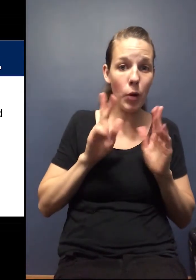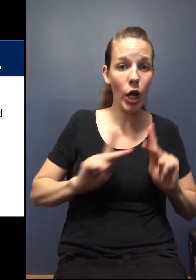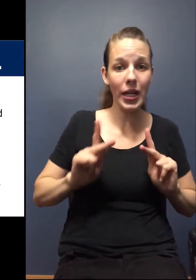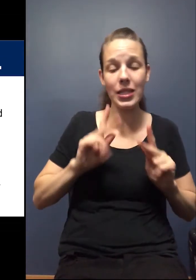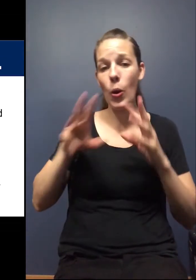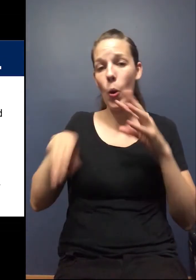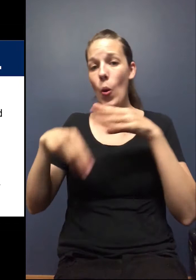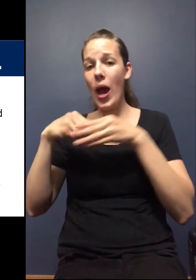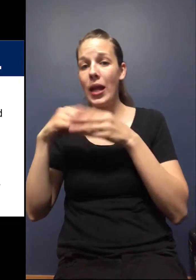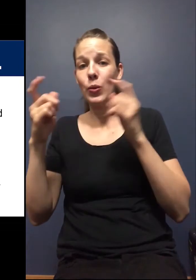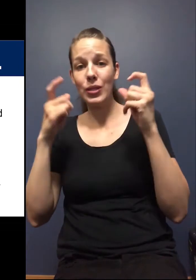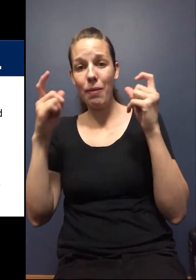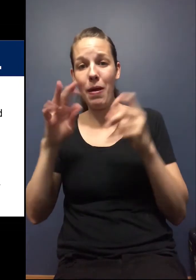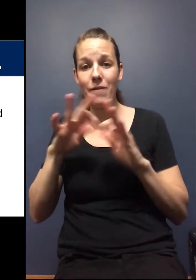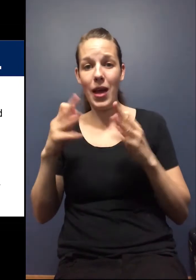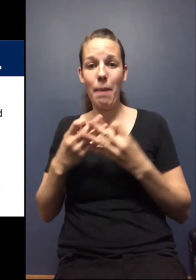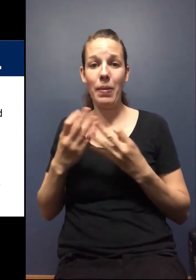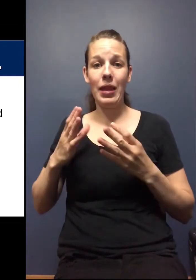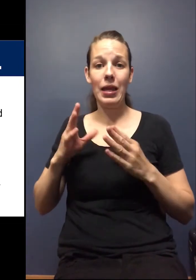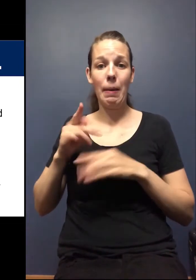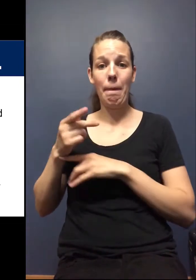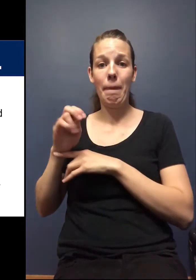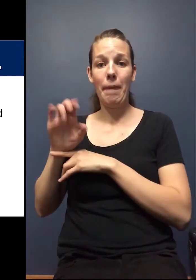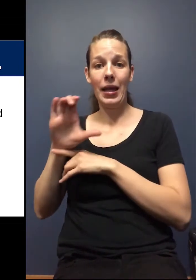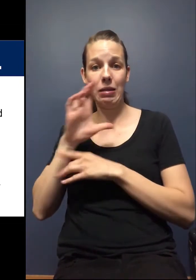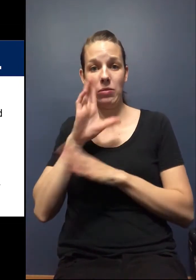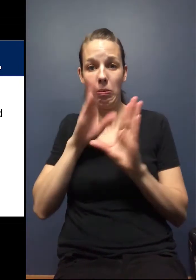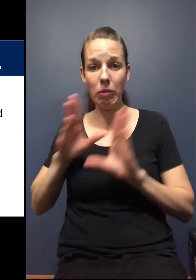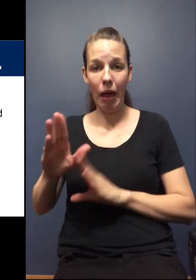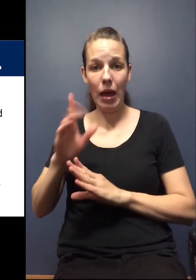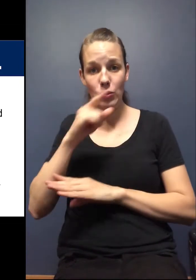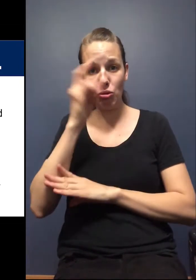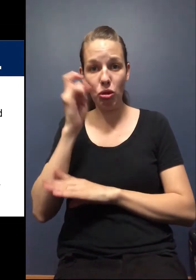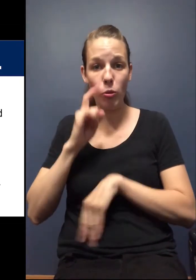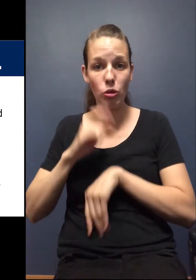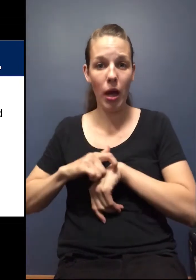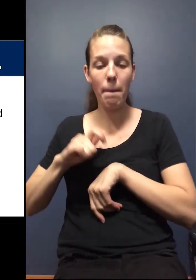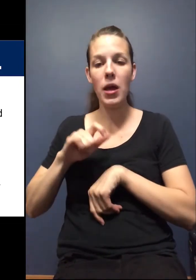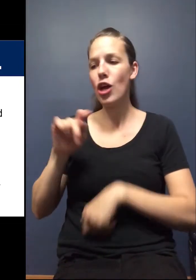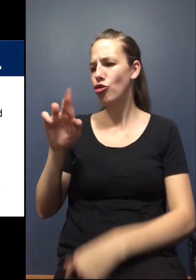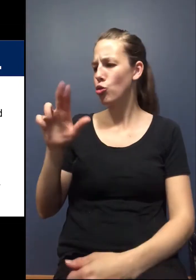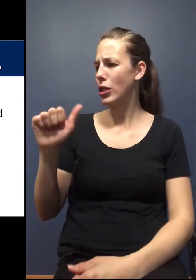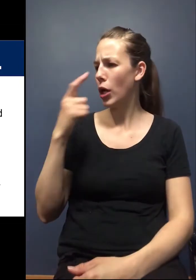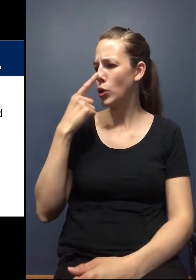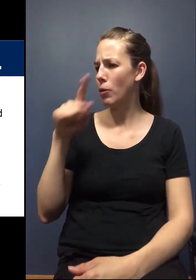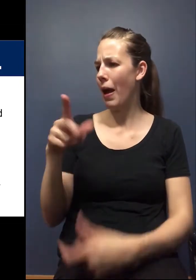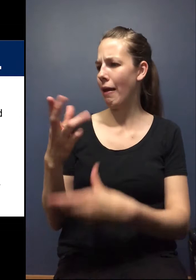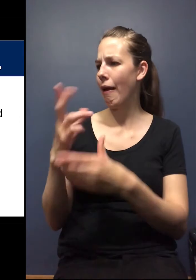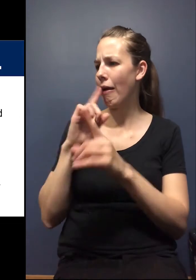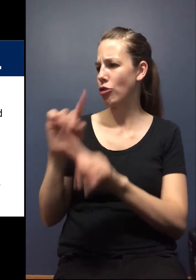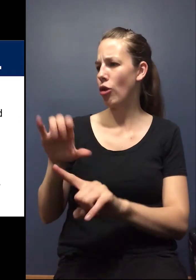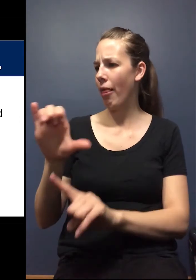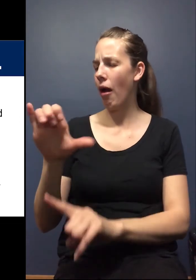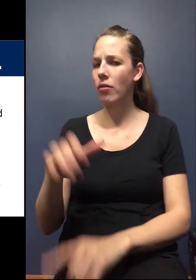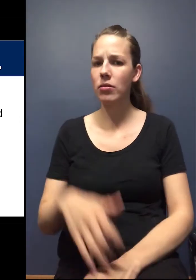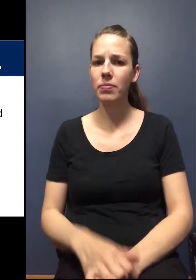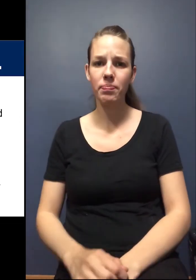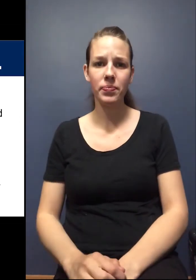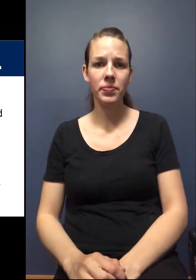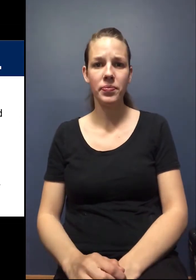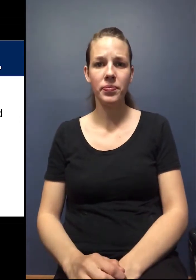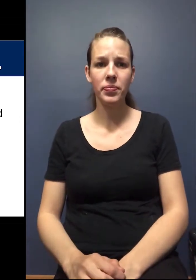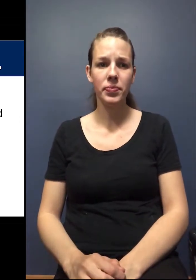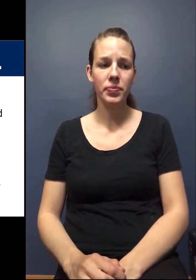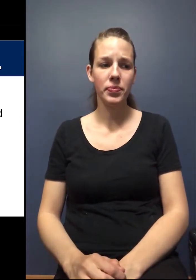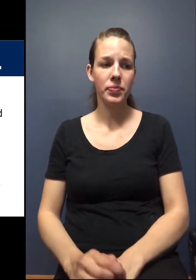receptions, and family picnics that are often planned during the summer. Uh, Trisha, could you touch on this one for us